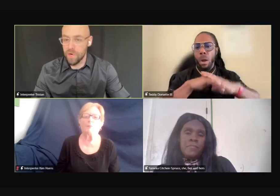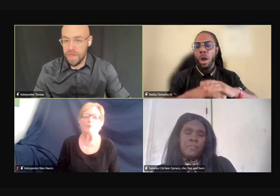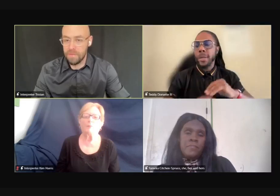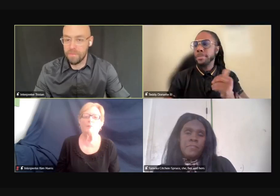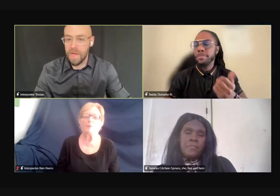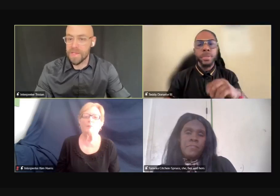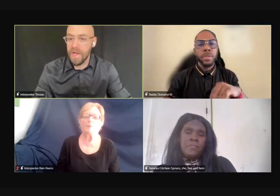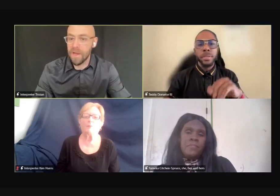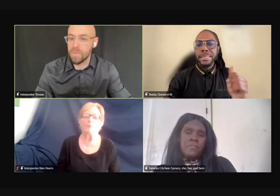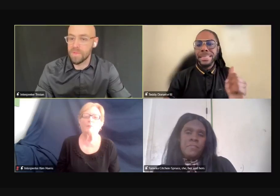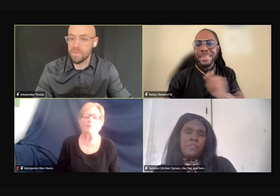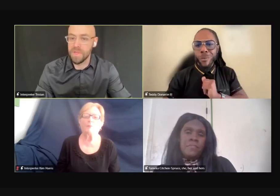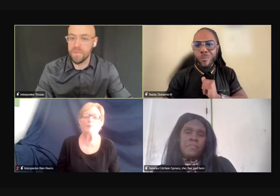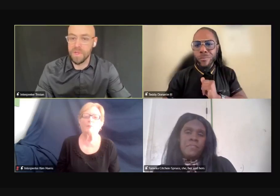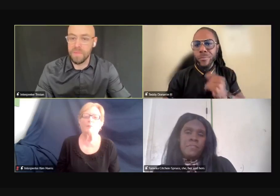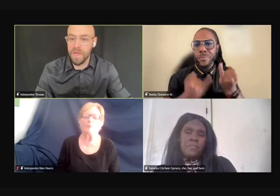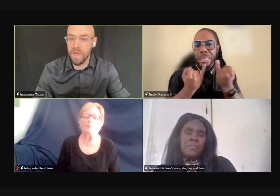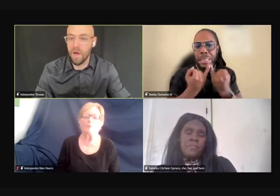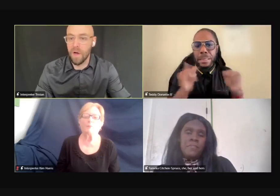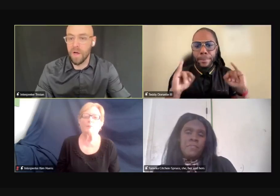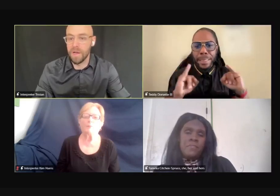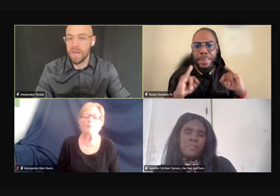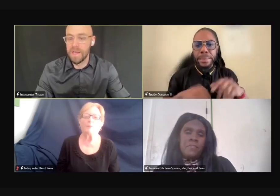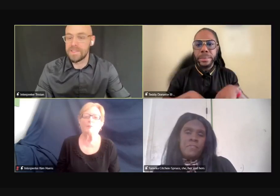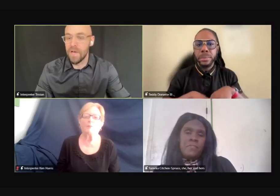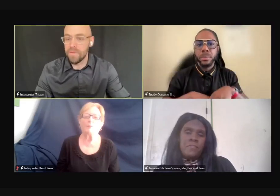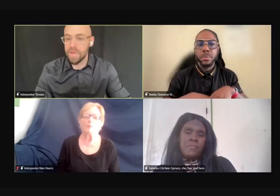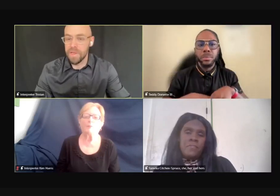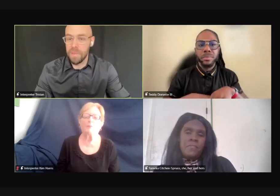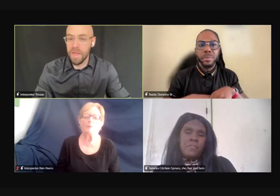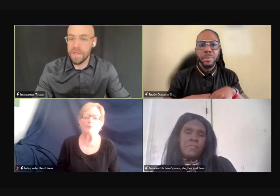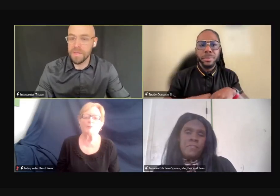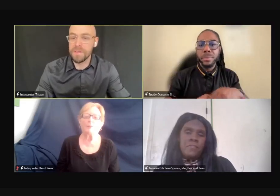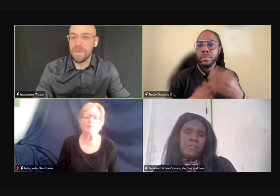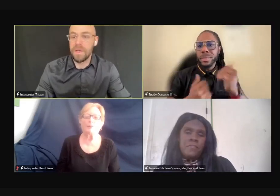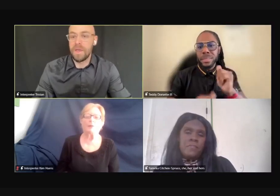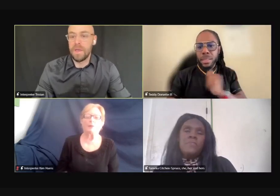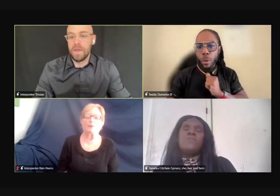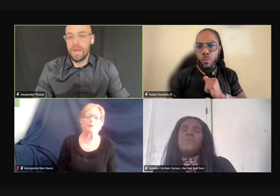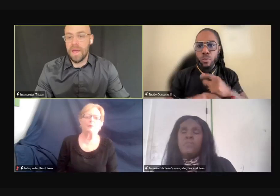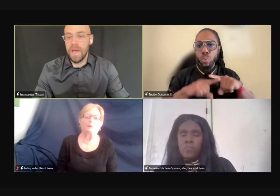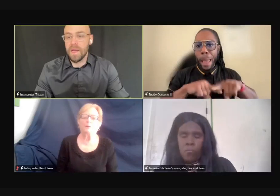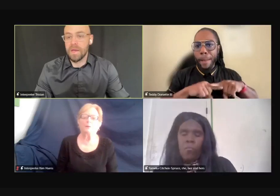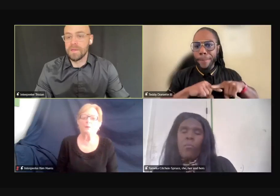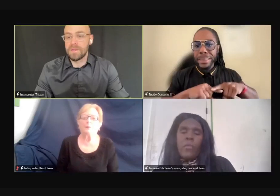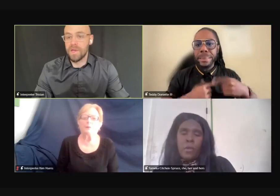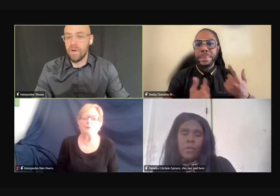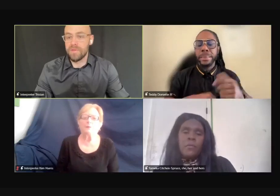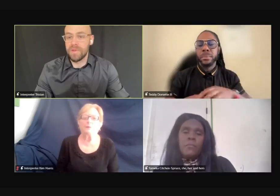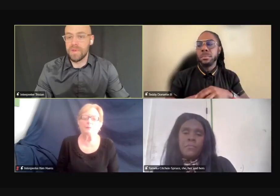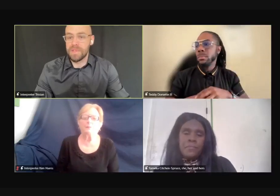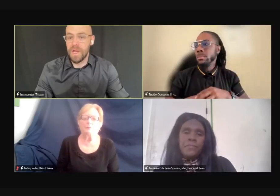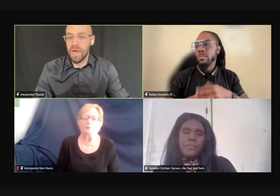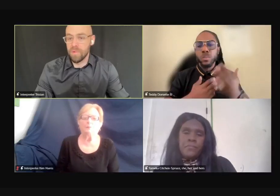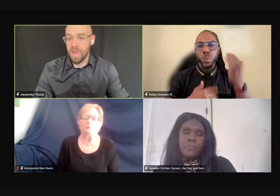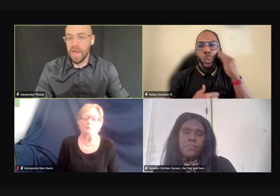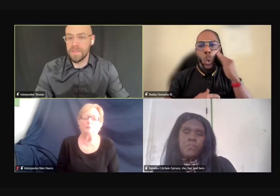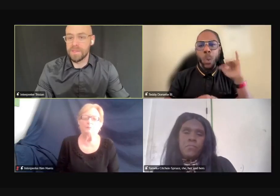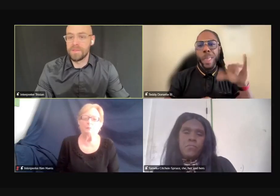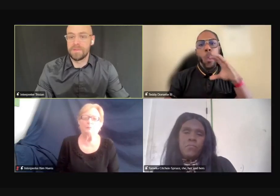journey. My dad was really, really big on self independence and self